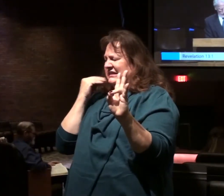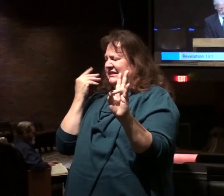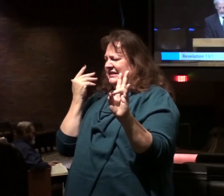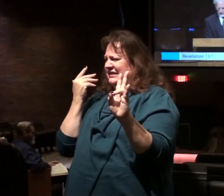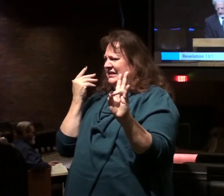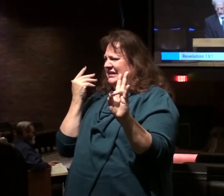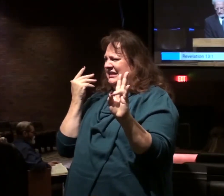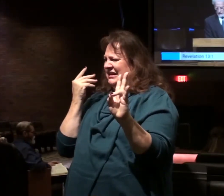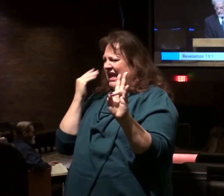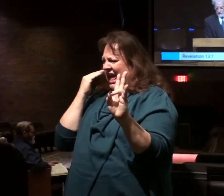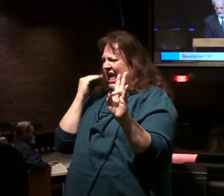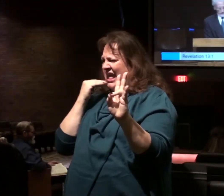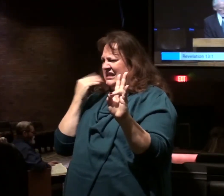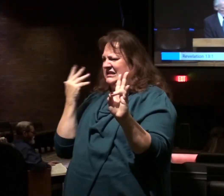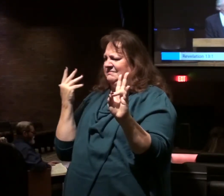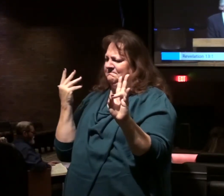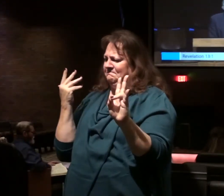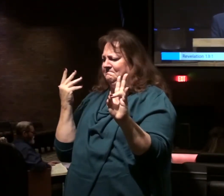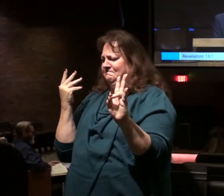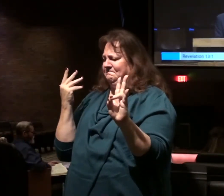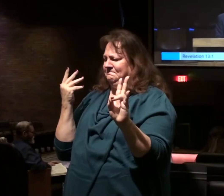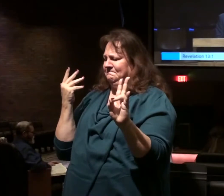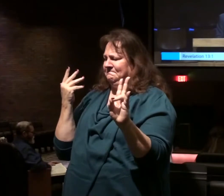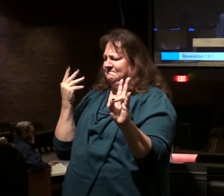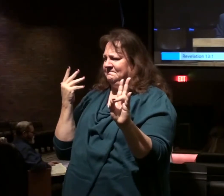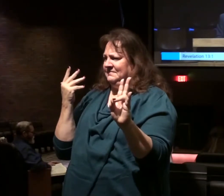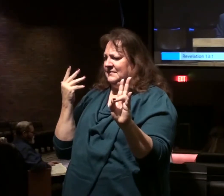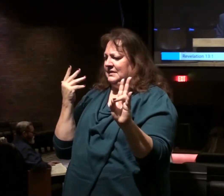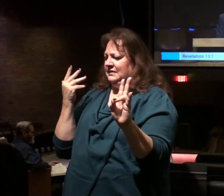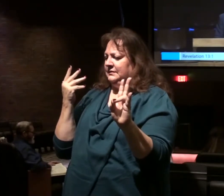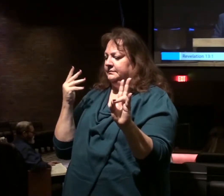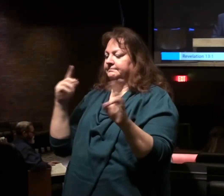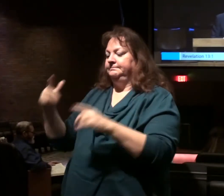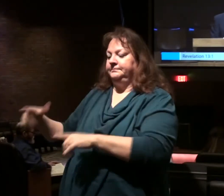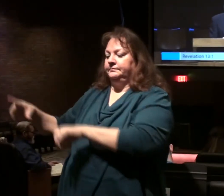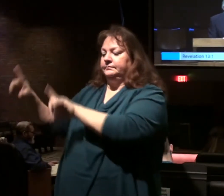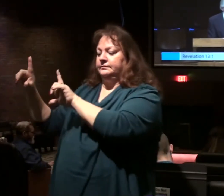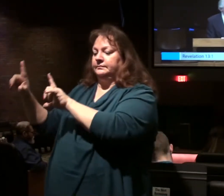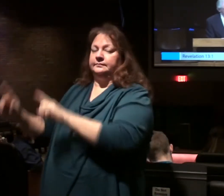What about the heads? Well, we have another chart.